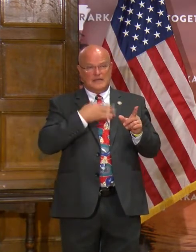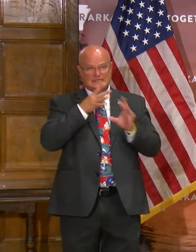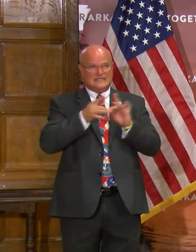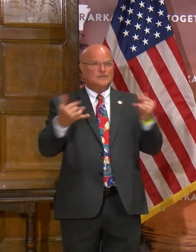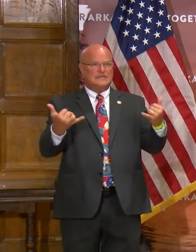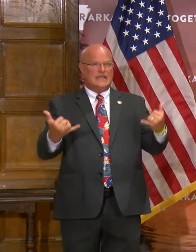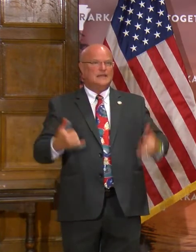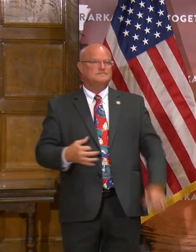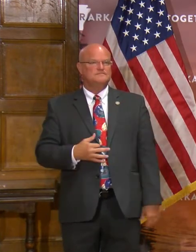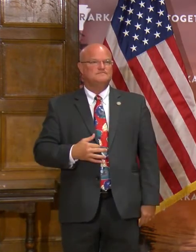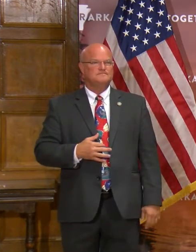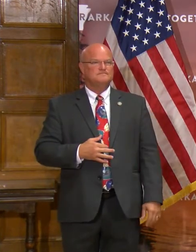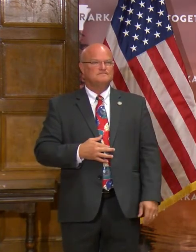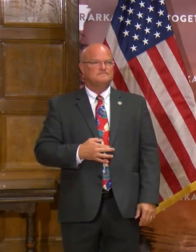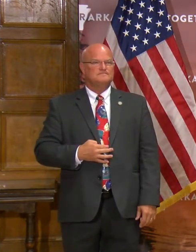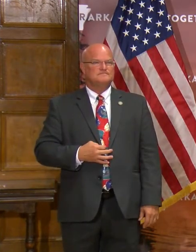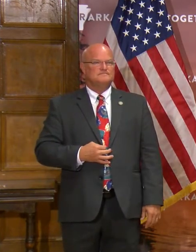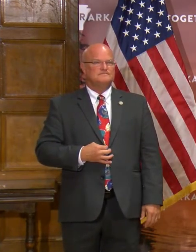statement today.